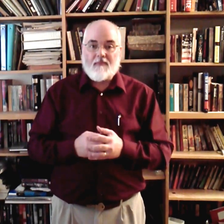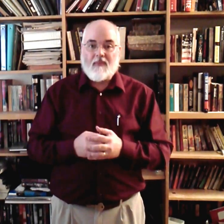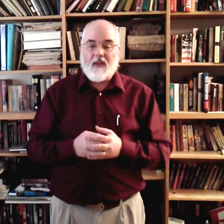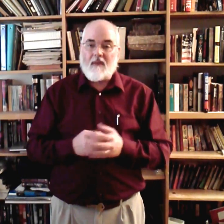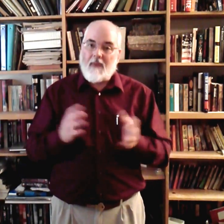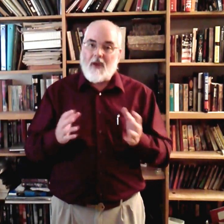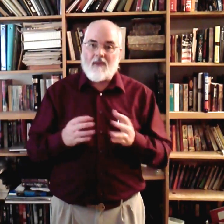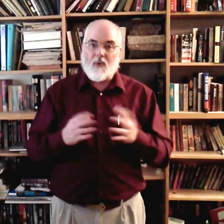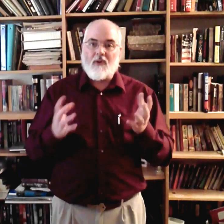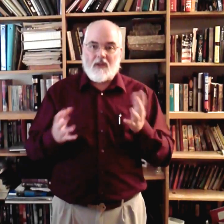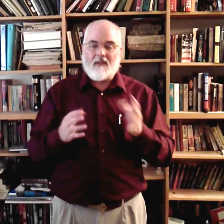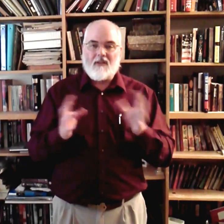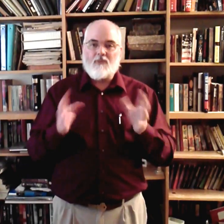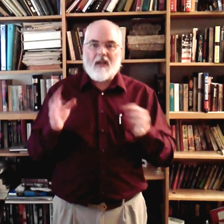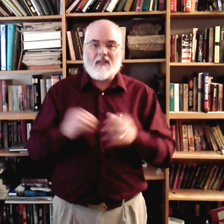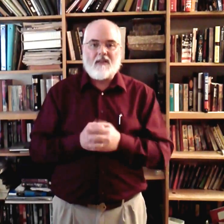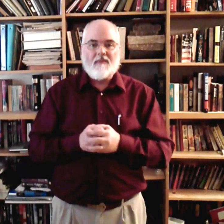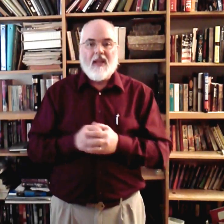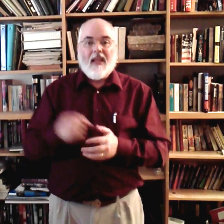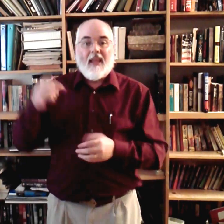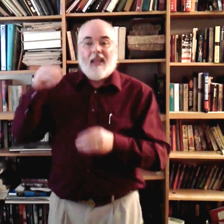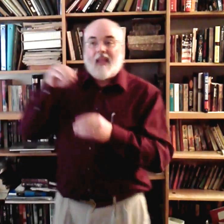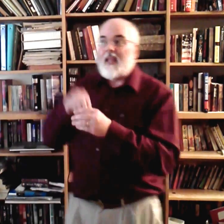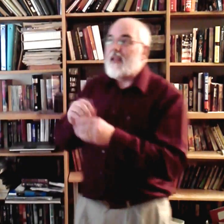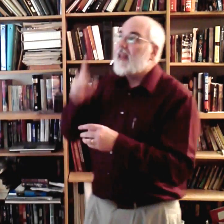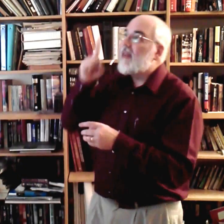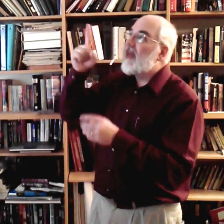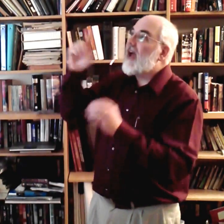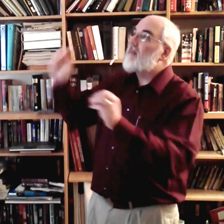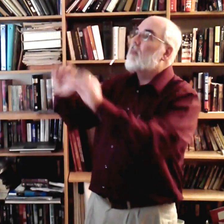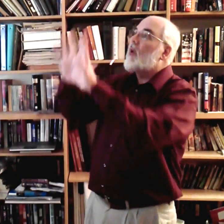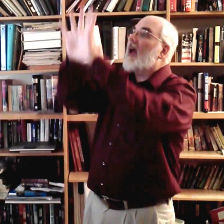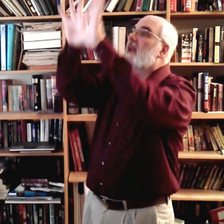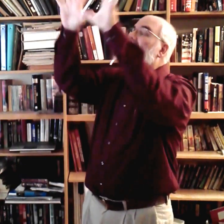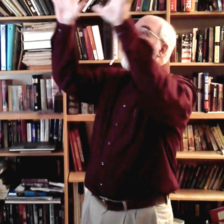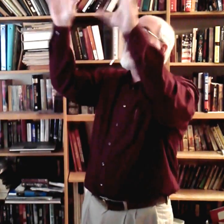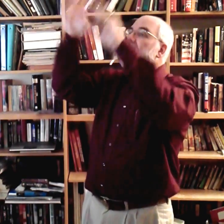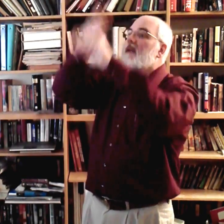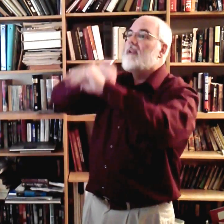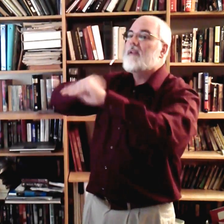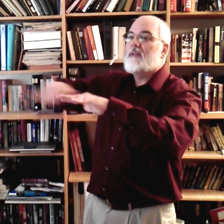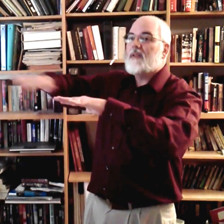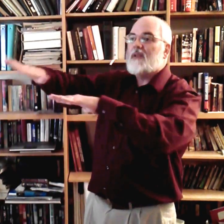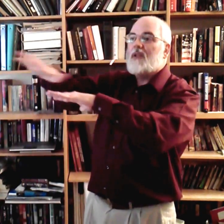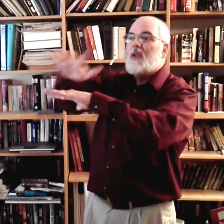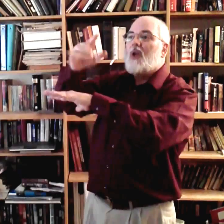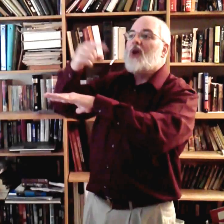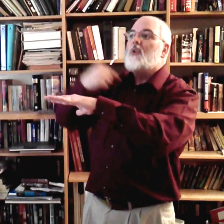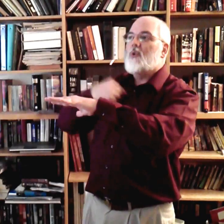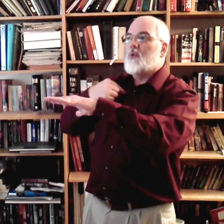and it may be hard for you to practice it. In that bright land to